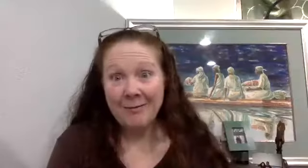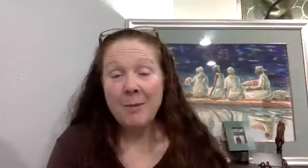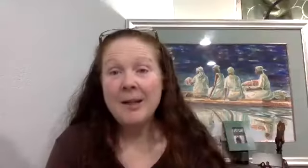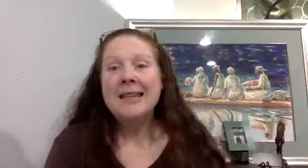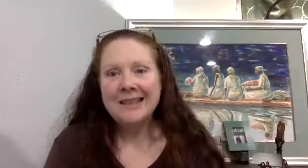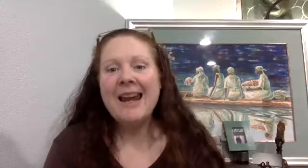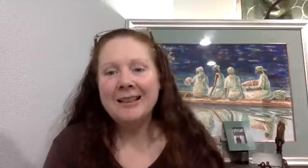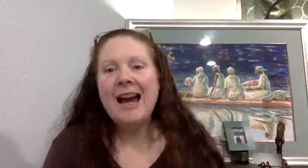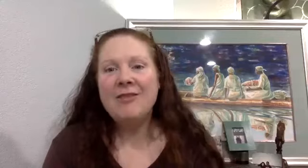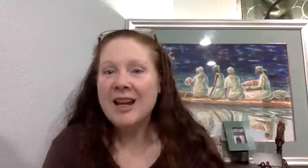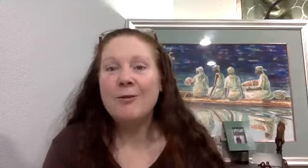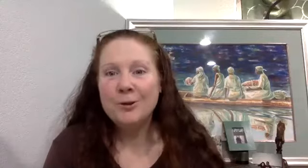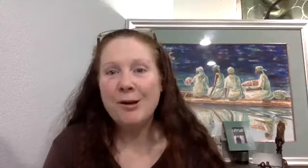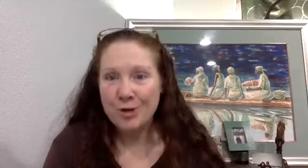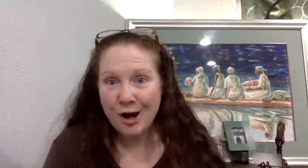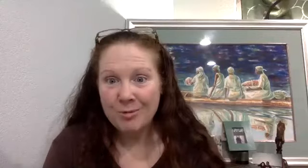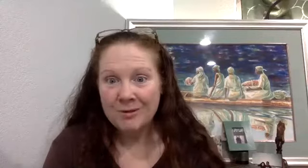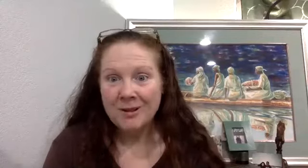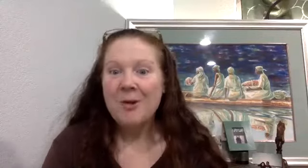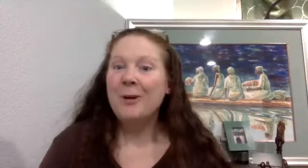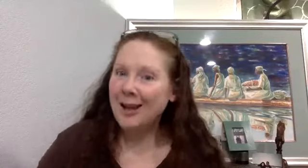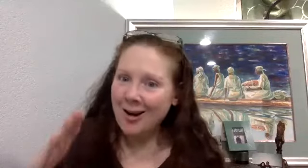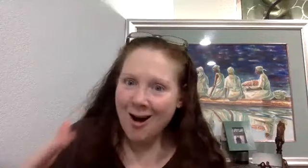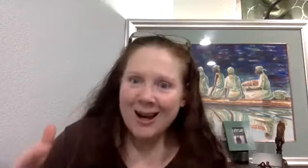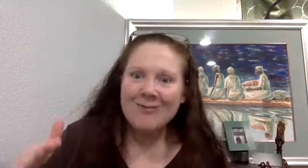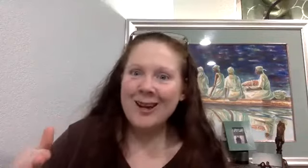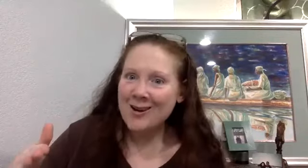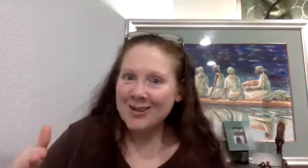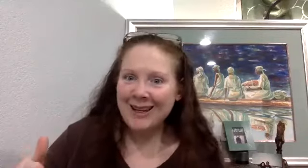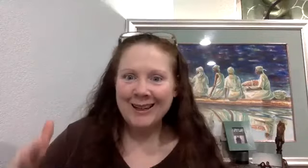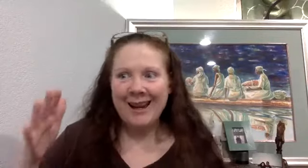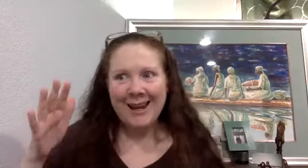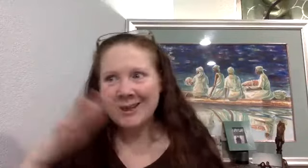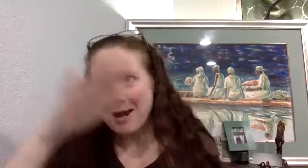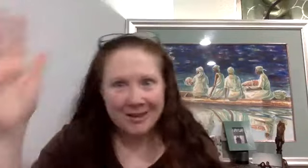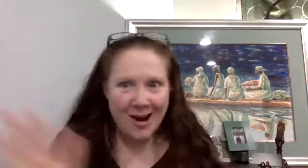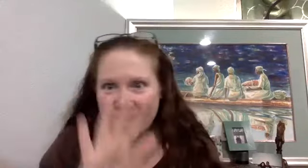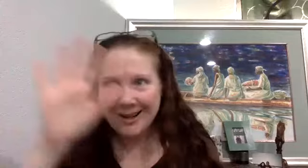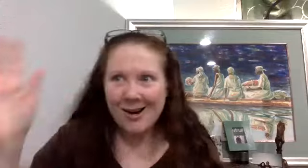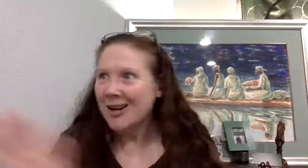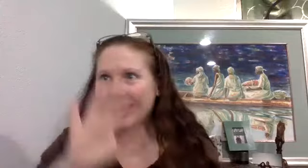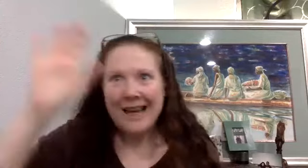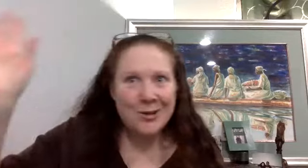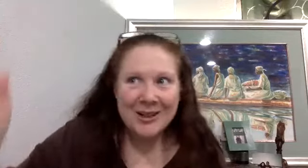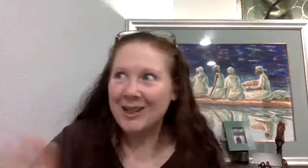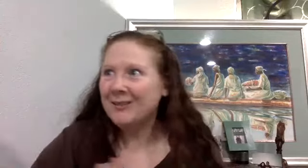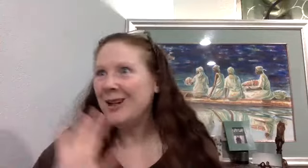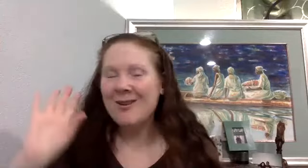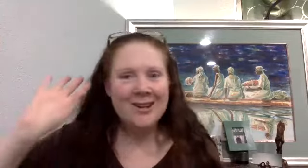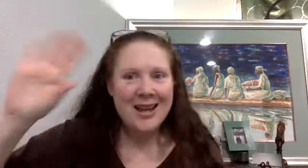I mean, staying alive is now a full-time job. We had got all comfy cozy and expected all, you know, electricity to flow, internet